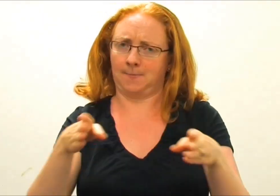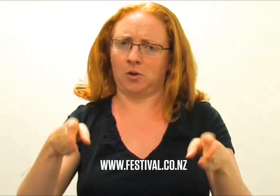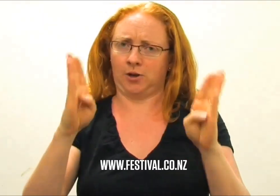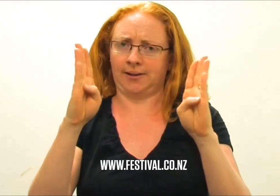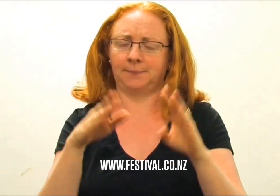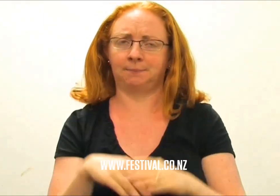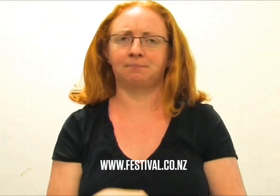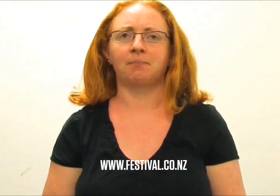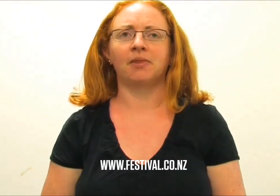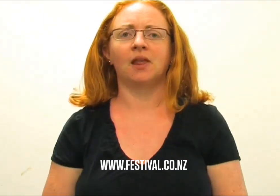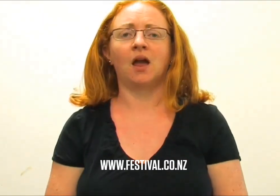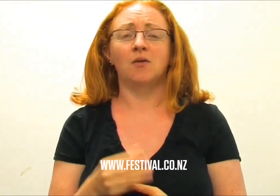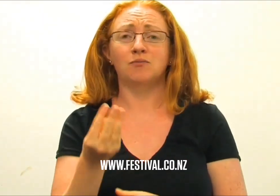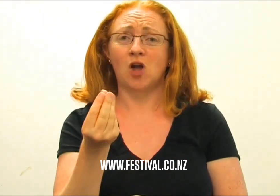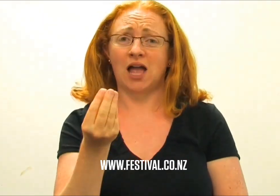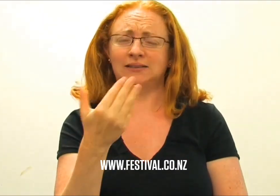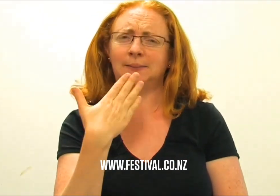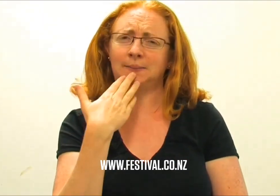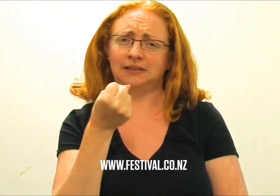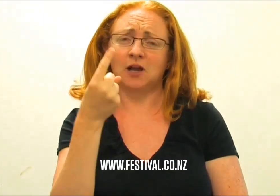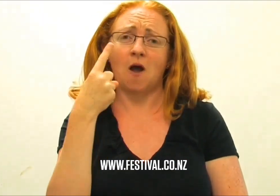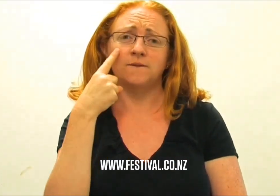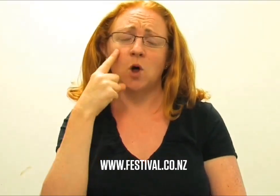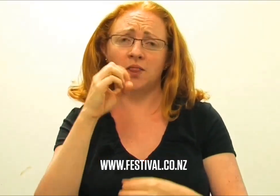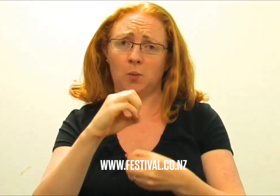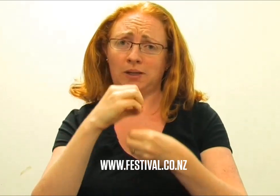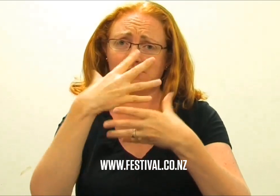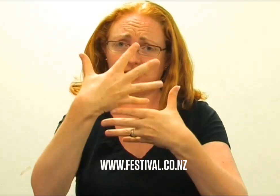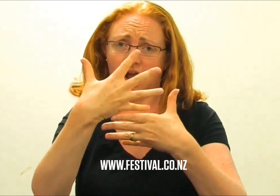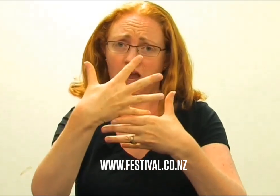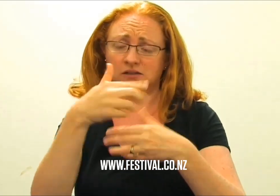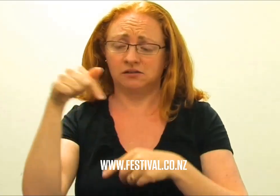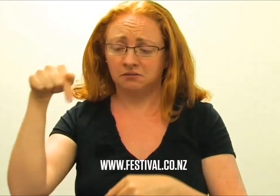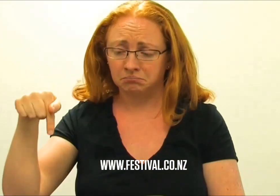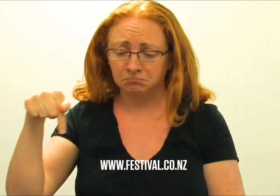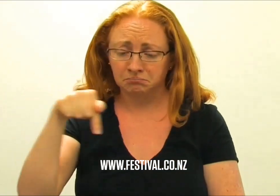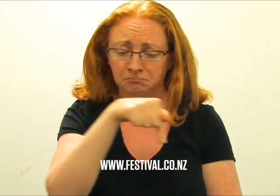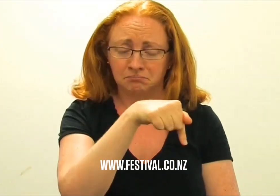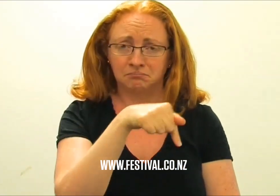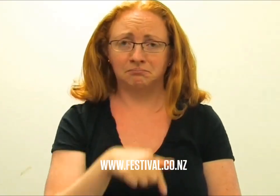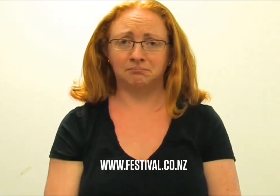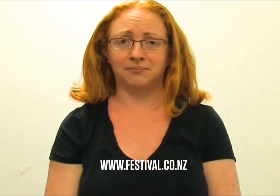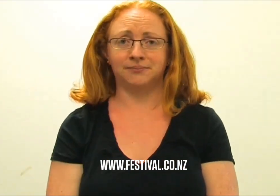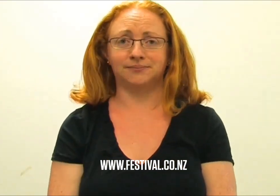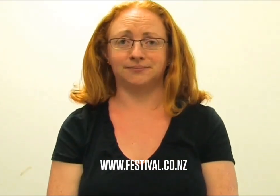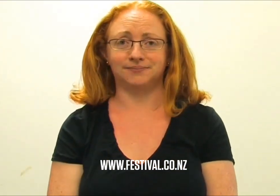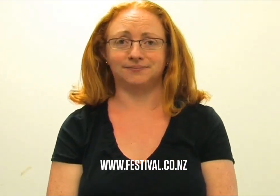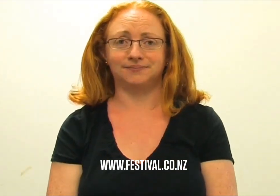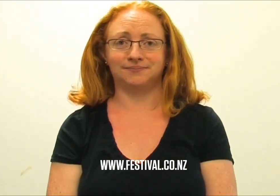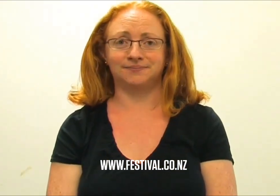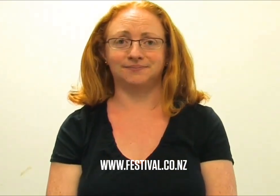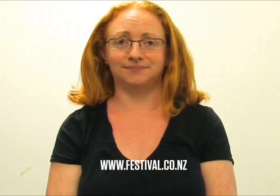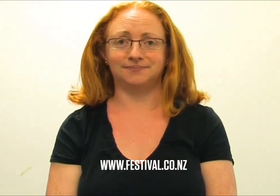It's the same building. The price, if you could please have a look at the website which will be down at the bottom of this video.